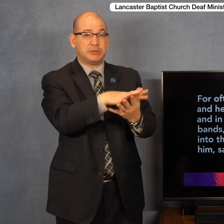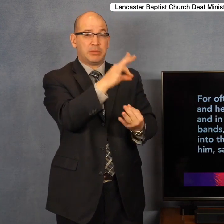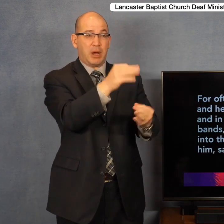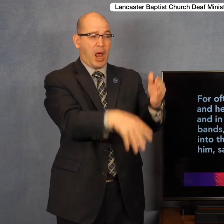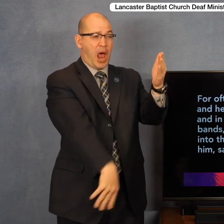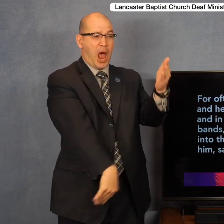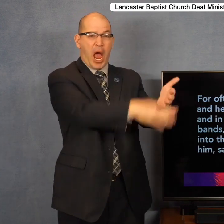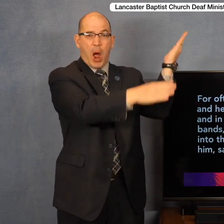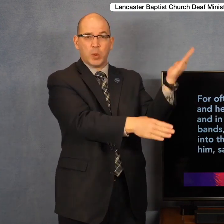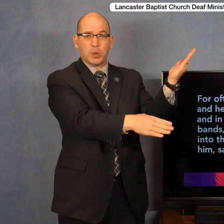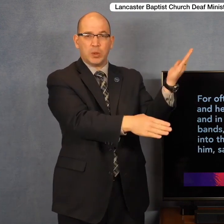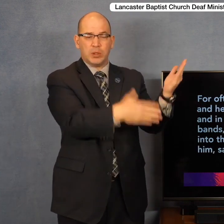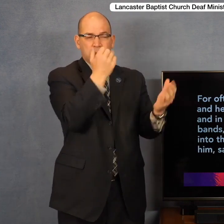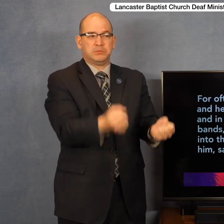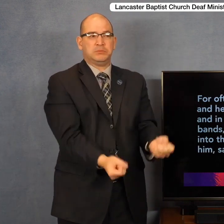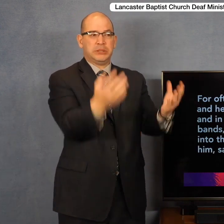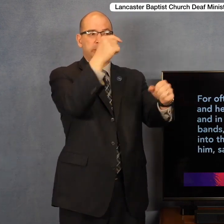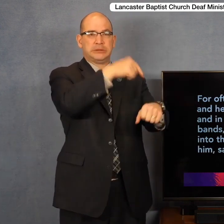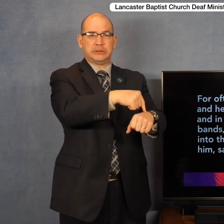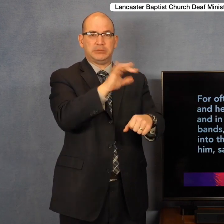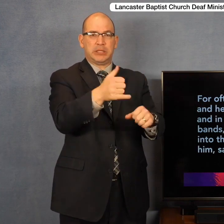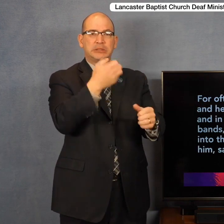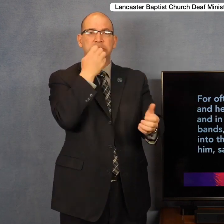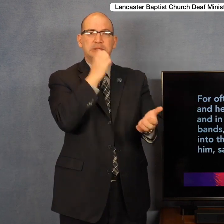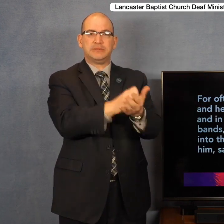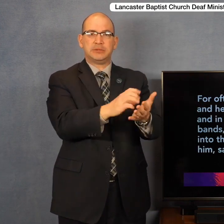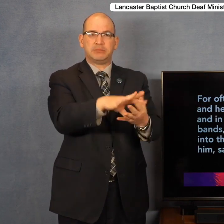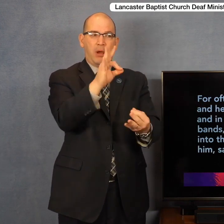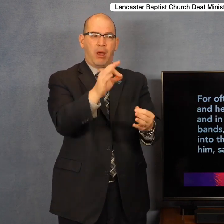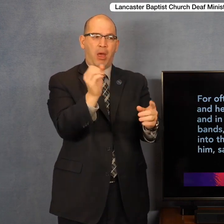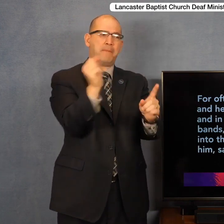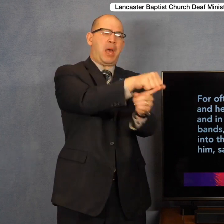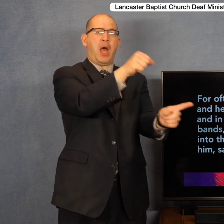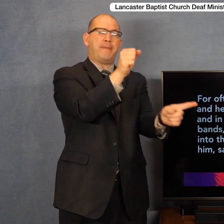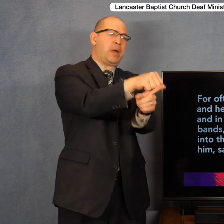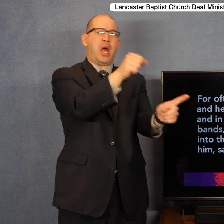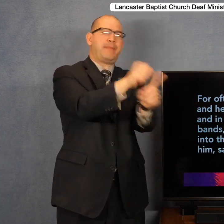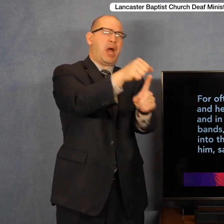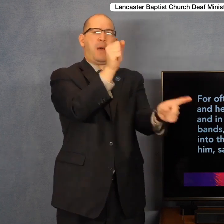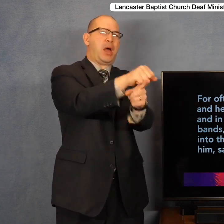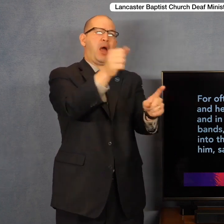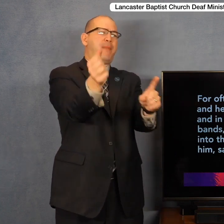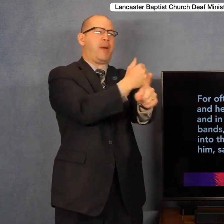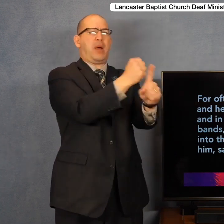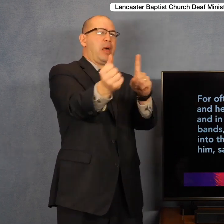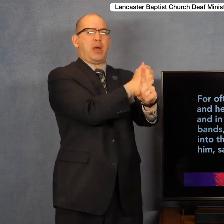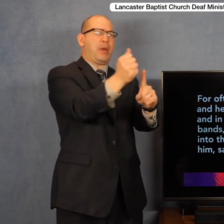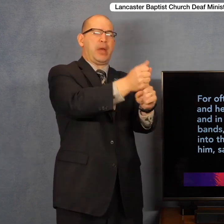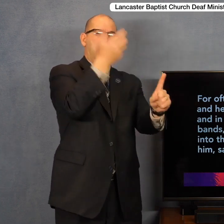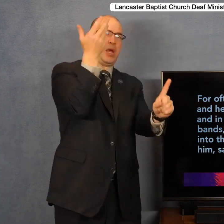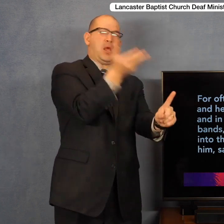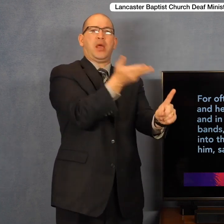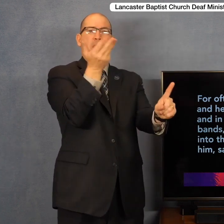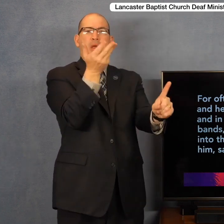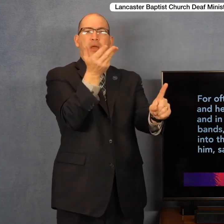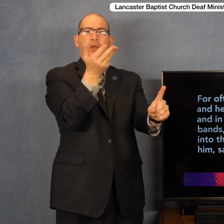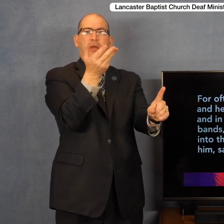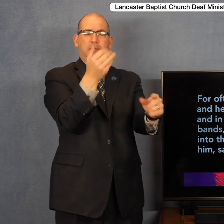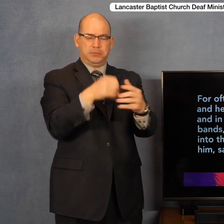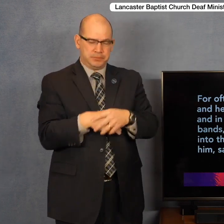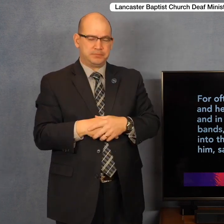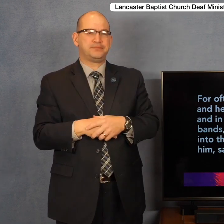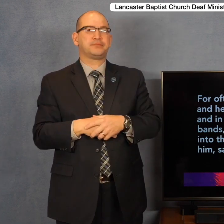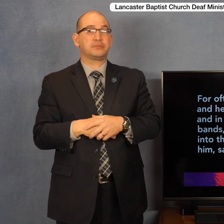oftentimes it had caught him, and he was kept bound with chains and in fetters, and he broke the bands, and was driven of the devil into the wilderness.